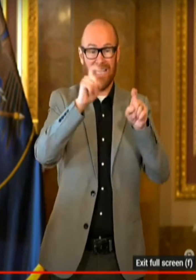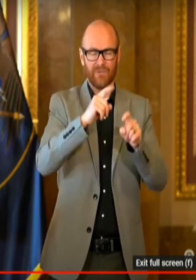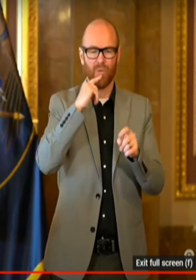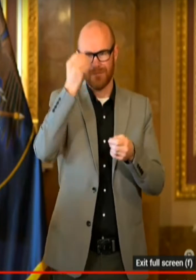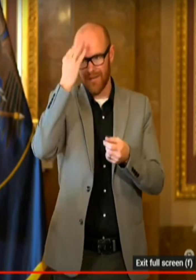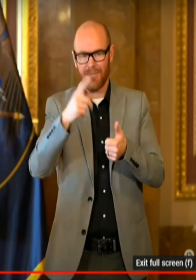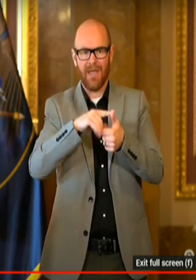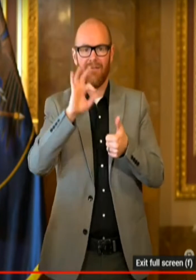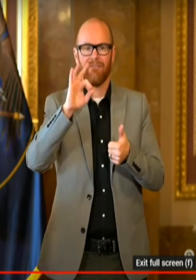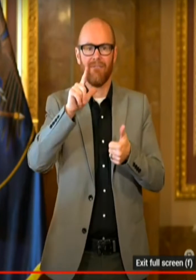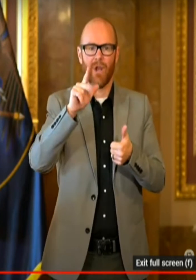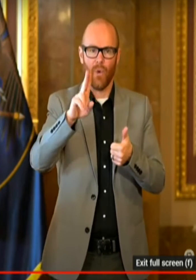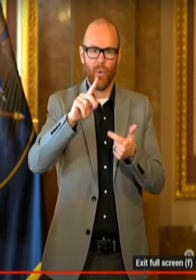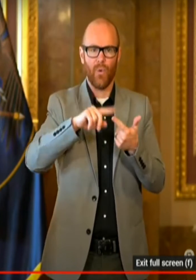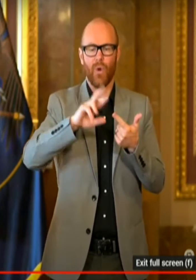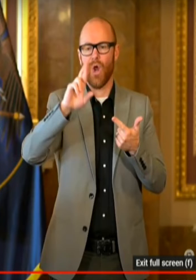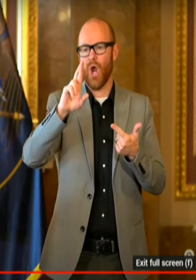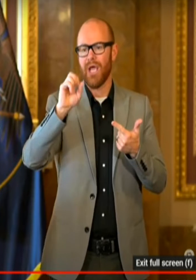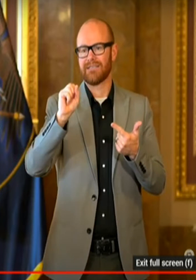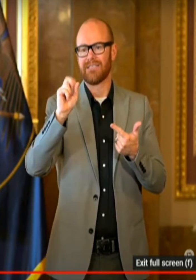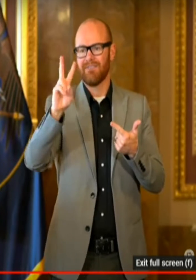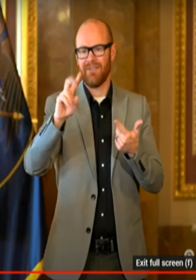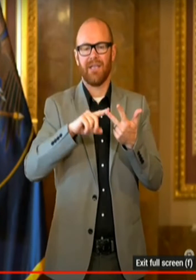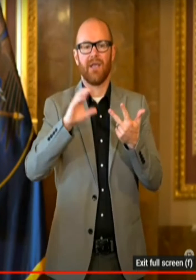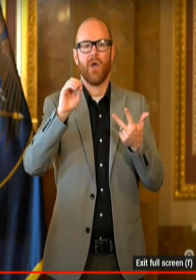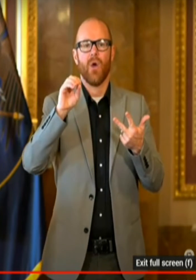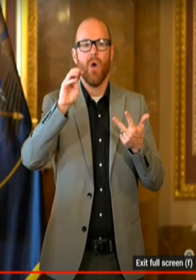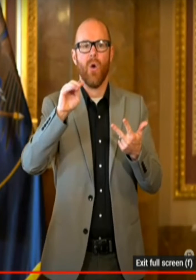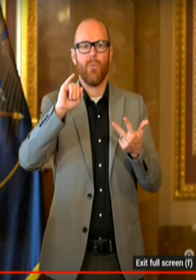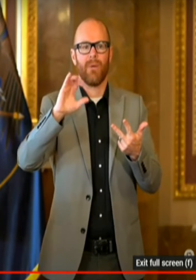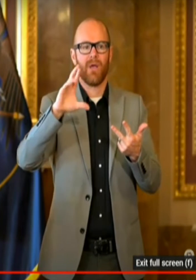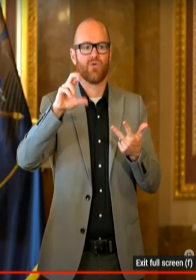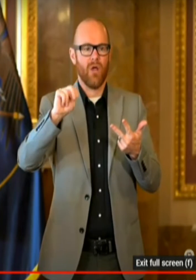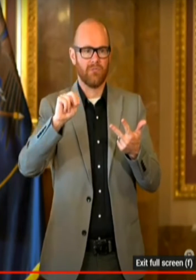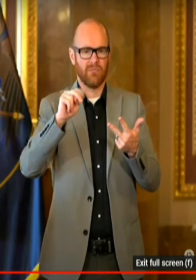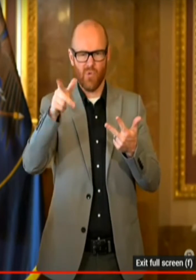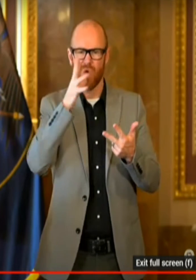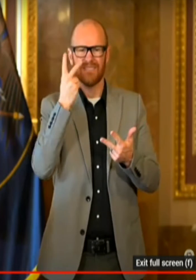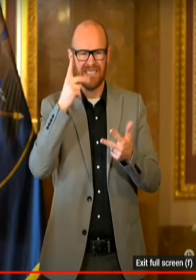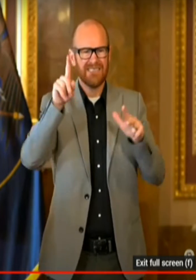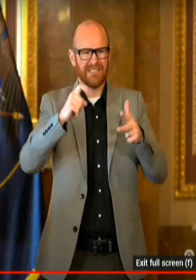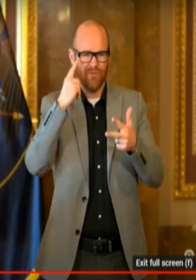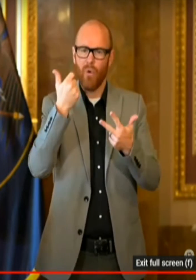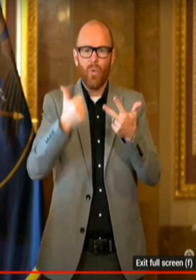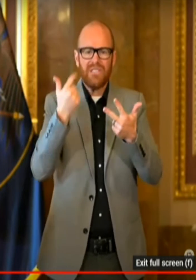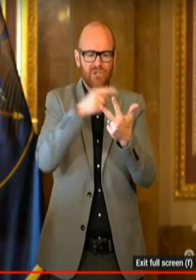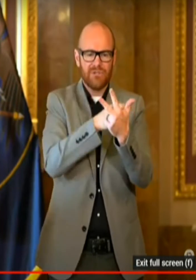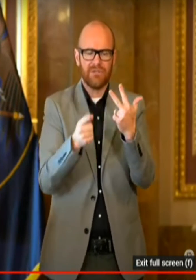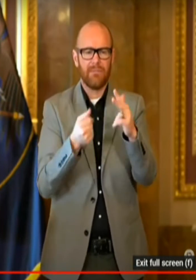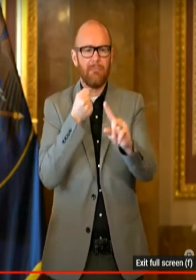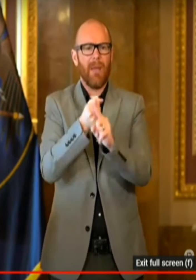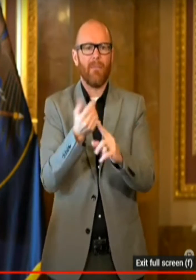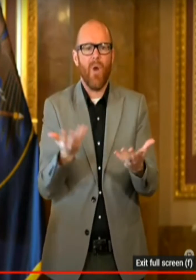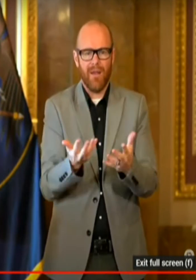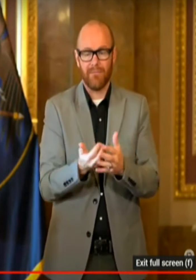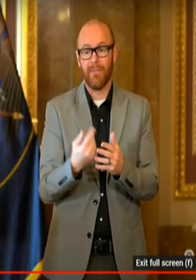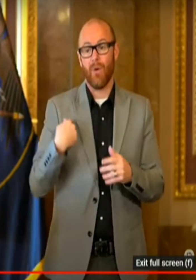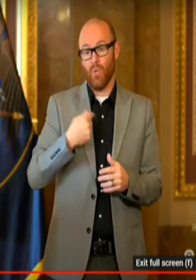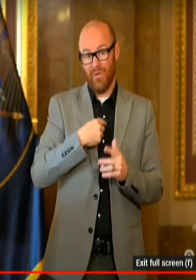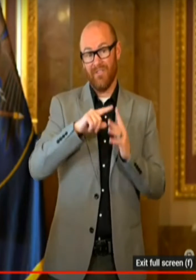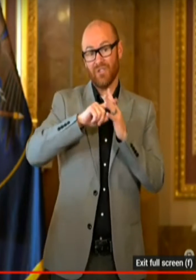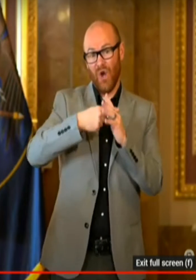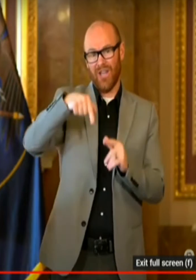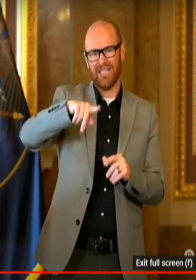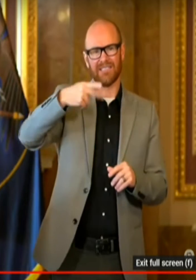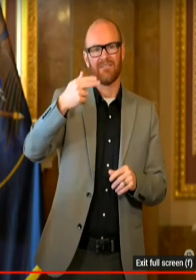you if have the flu, RSV, or Omicron. Those are the types of tests that we will see start to happen. But you're right. We have already started. We started this phase a long